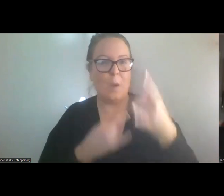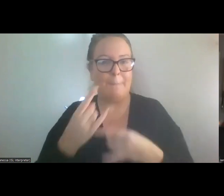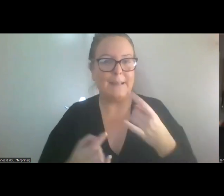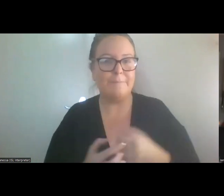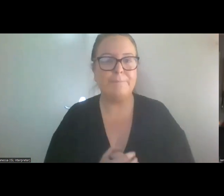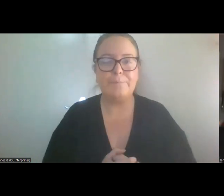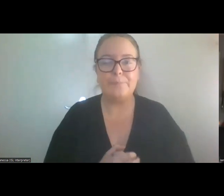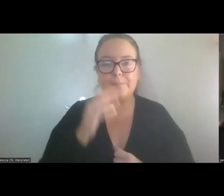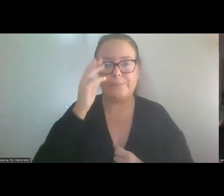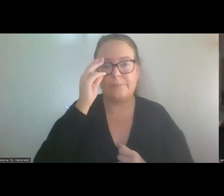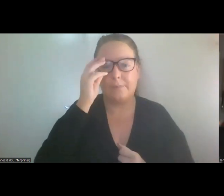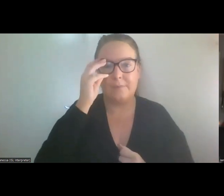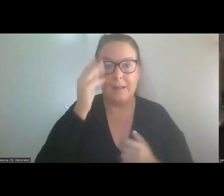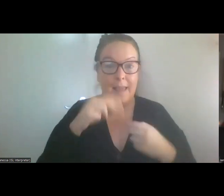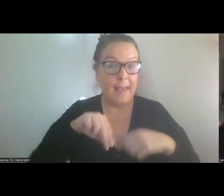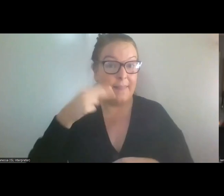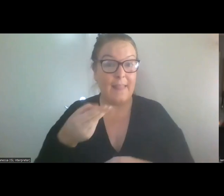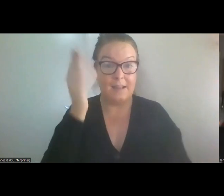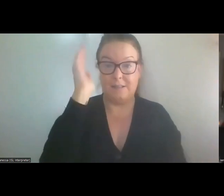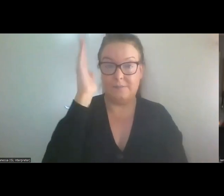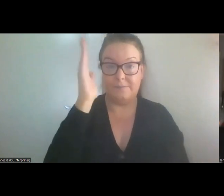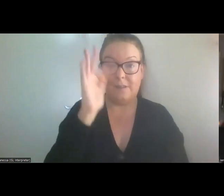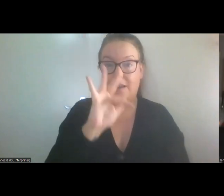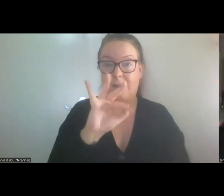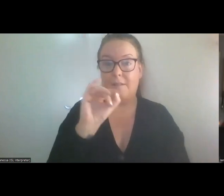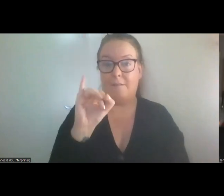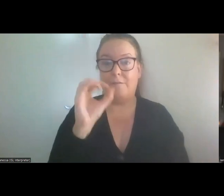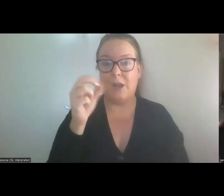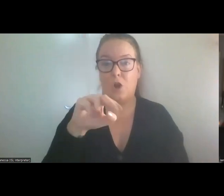Thank our next speaker is Fionn Crombie Angus.